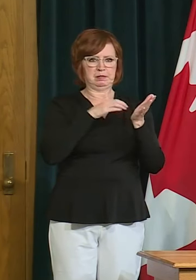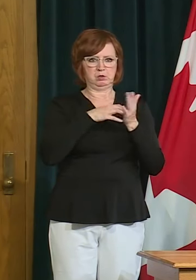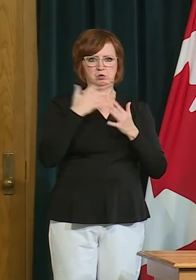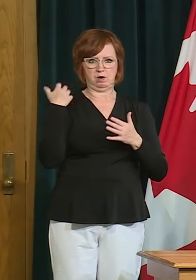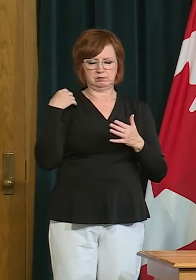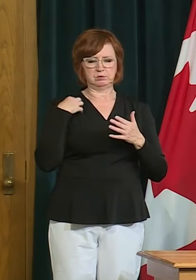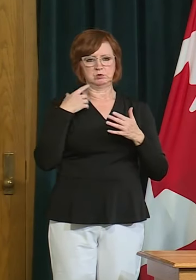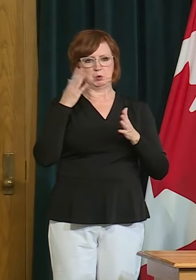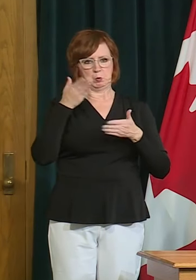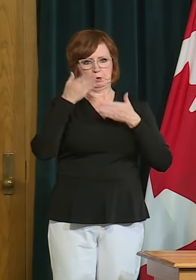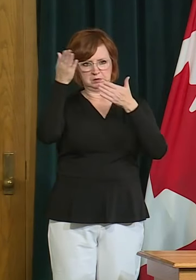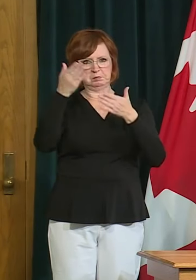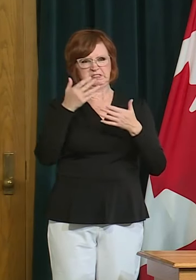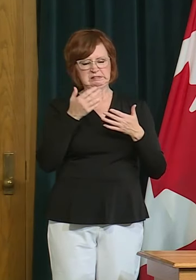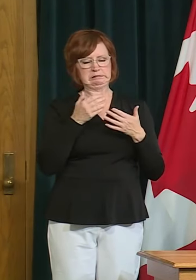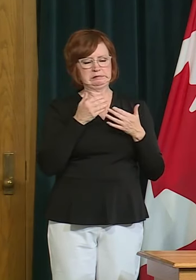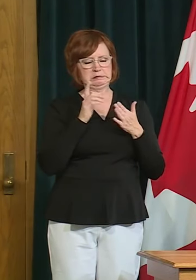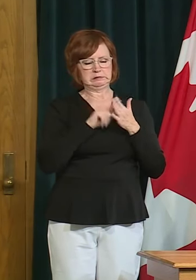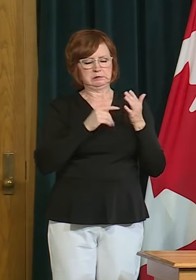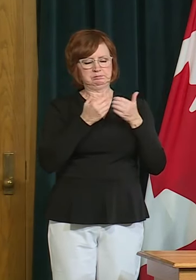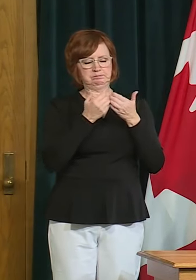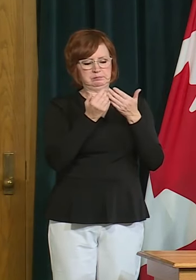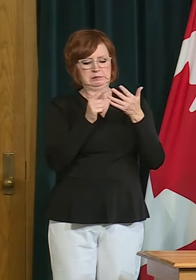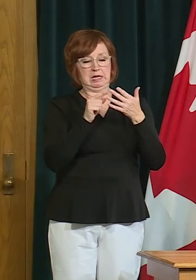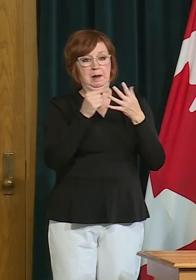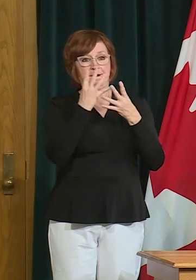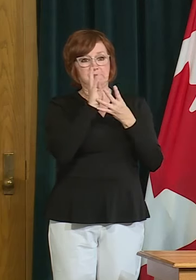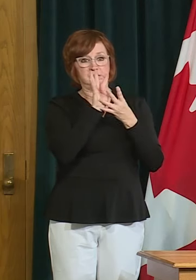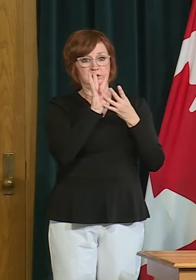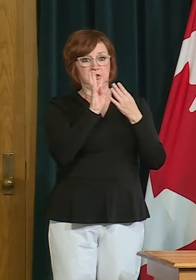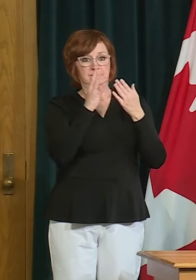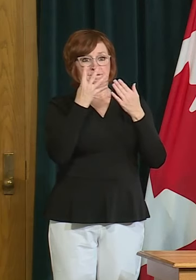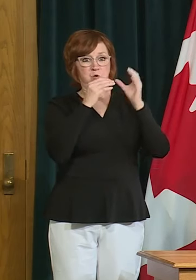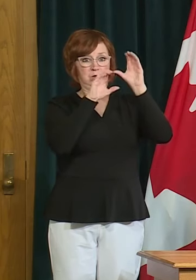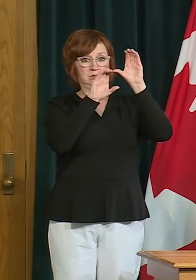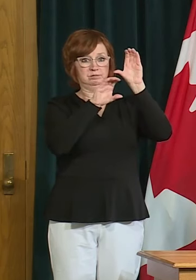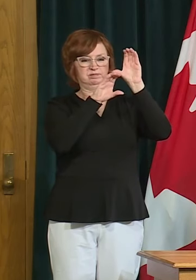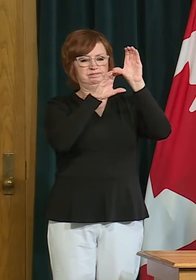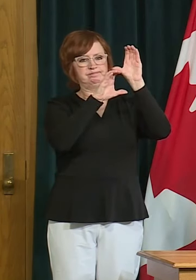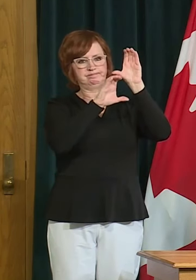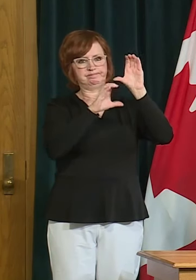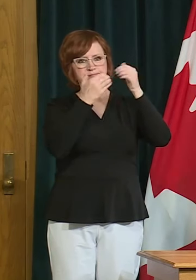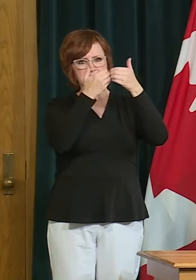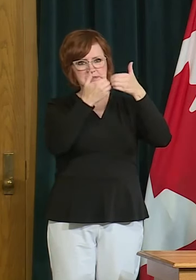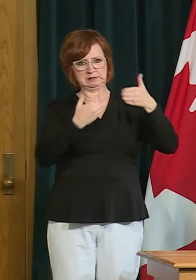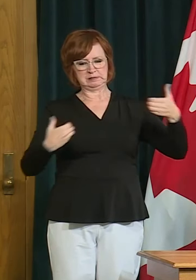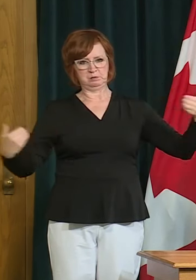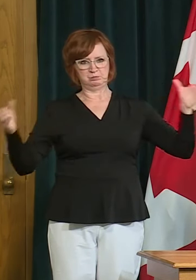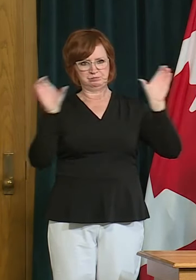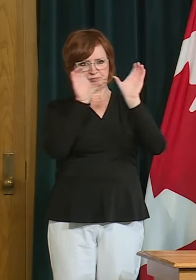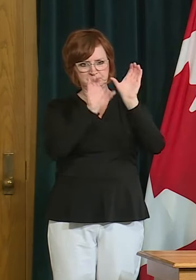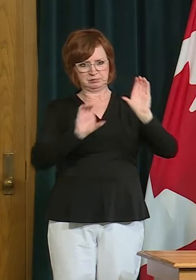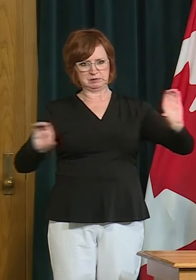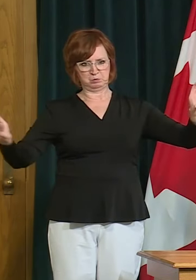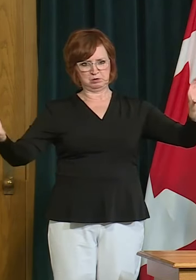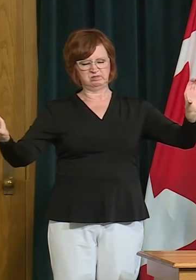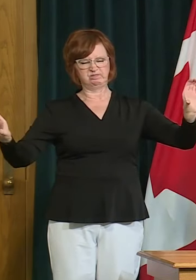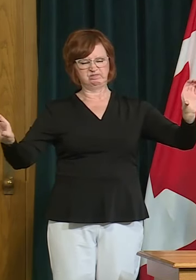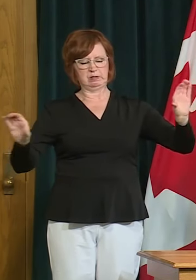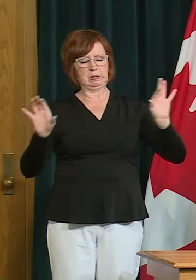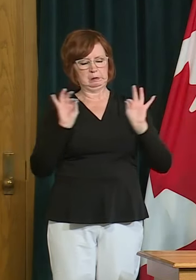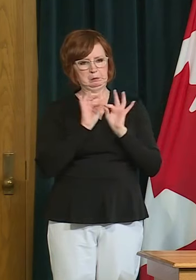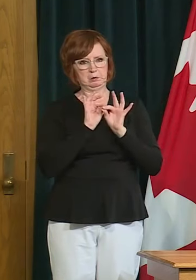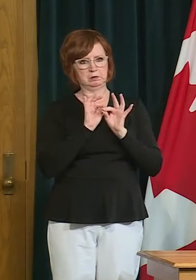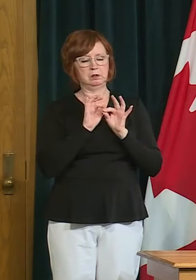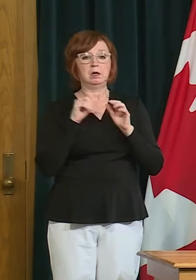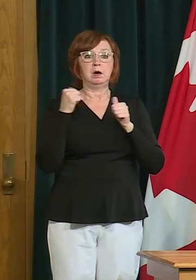that we have in uh in in this particular phase uh as we uh had put forward the reopen saskatchewan plan we had always said that it is